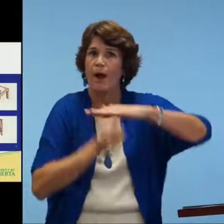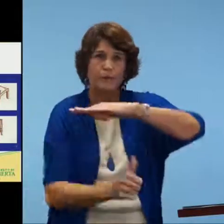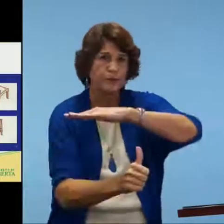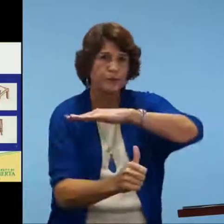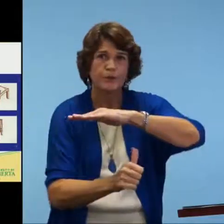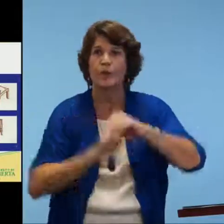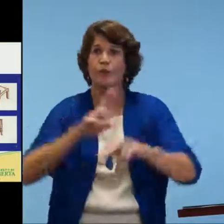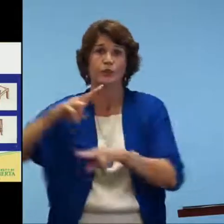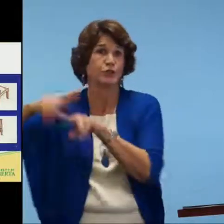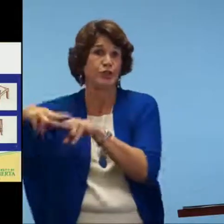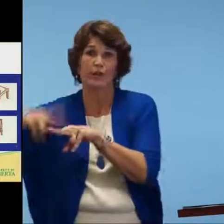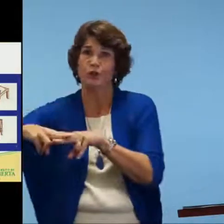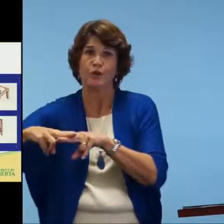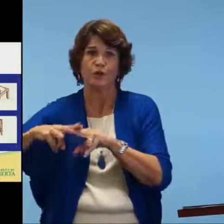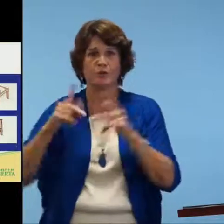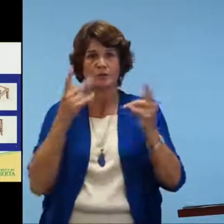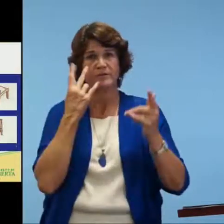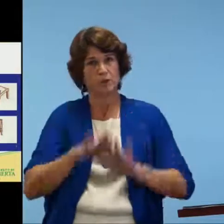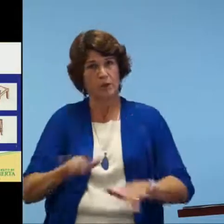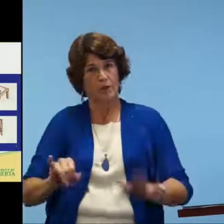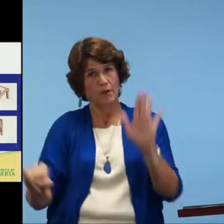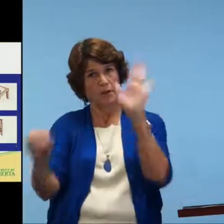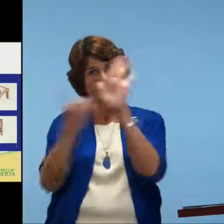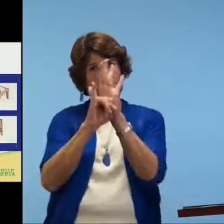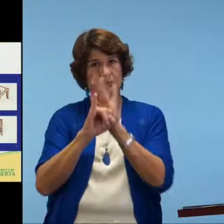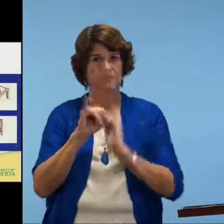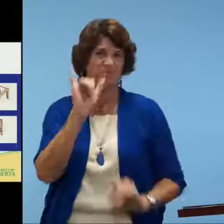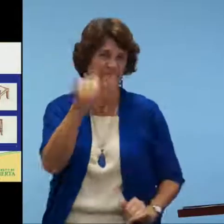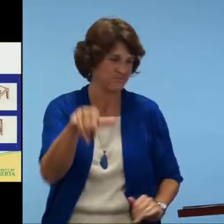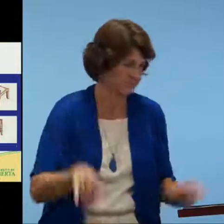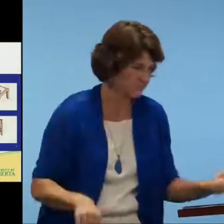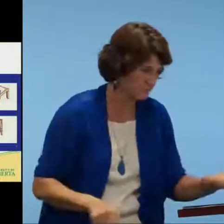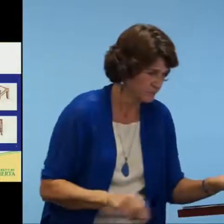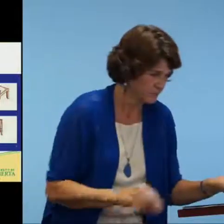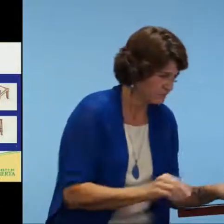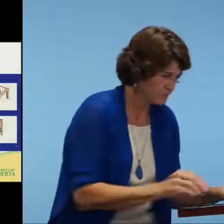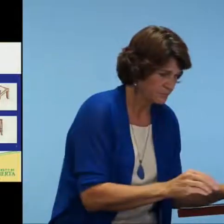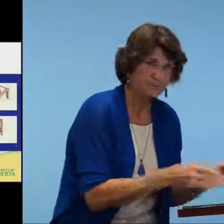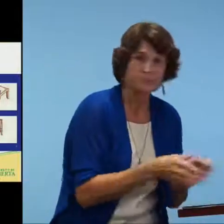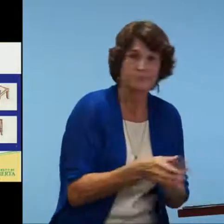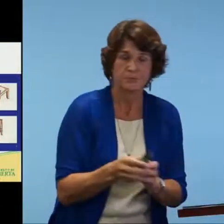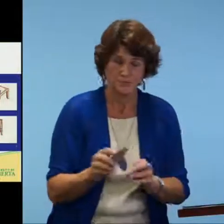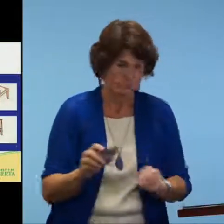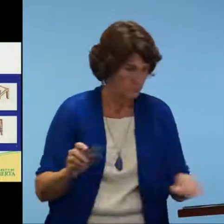on top of the table. It was not a doll, was not a chair, it was not, go forth and so on.